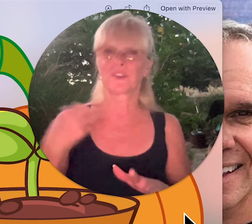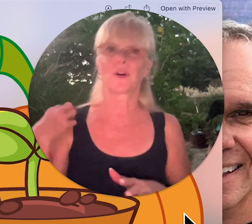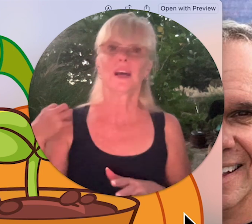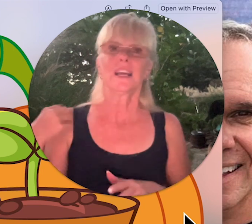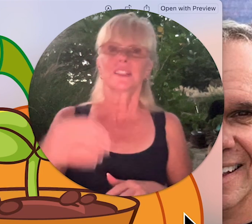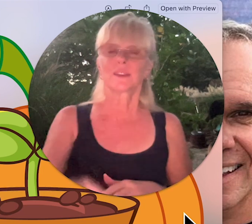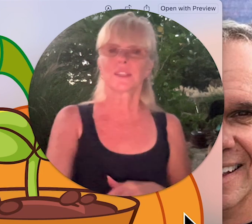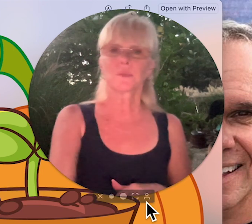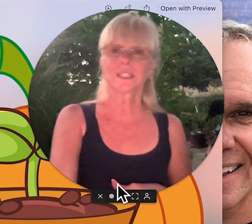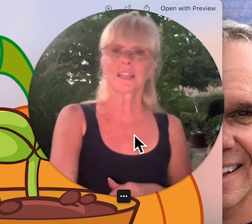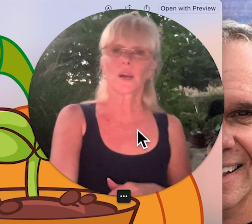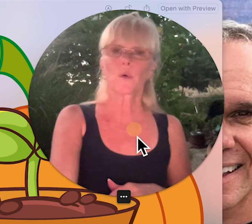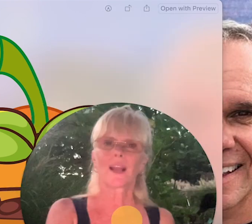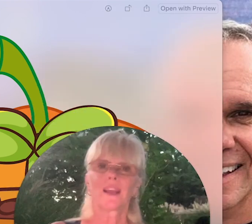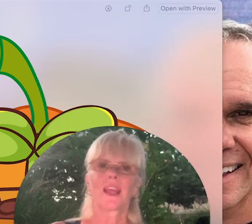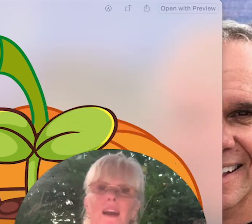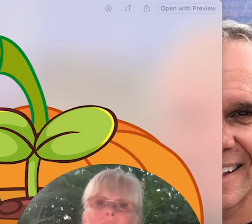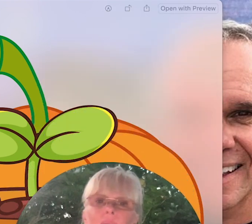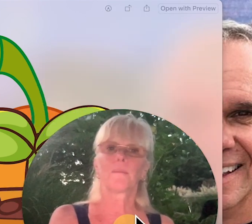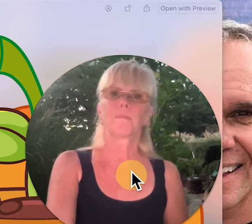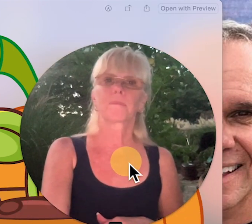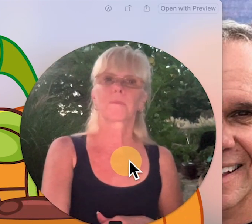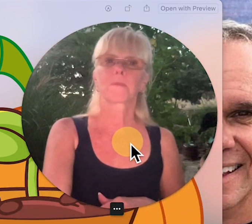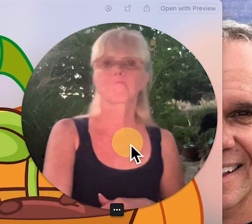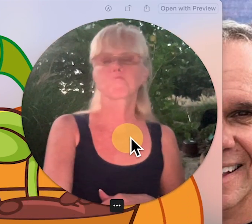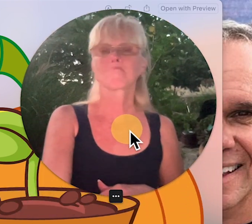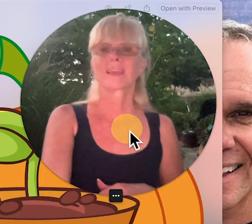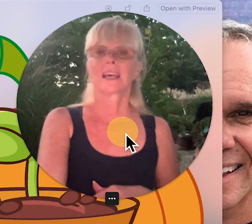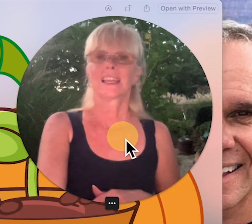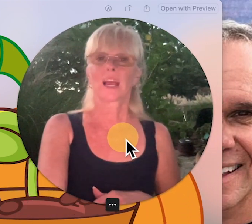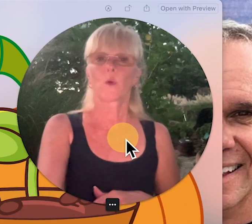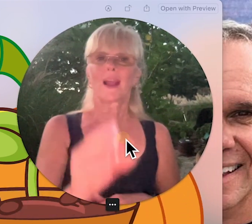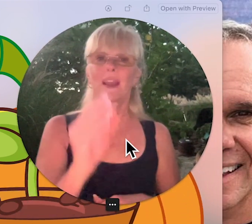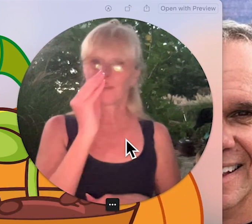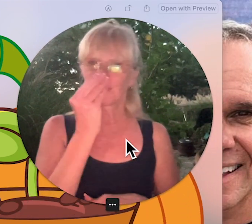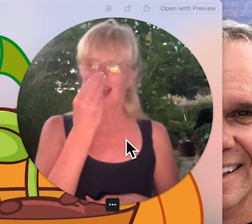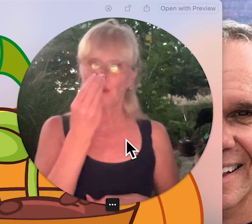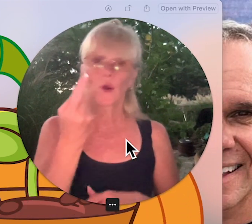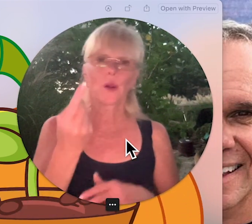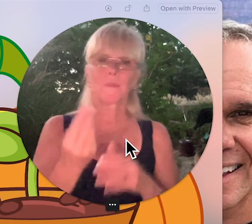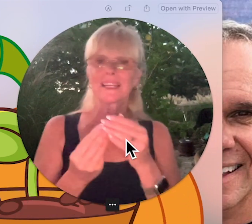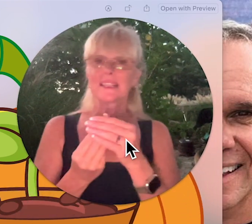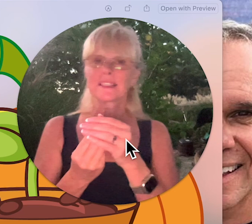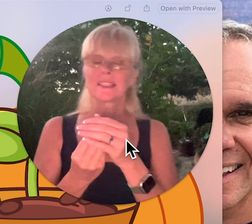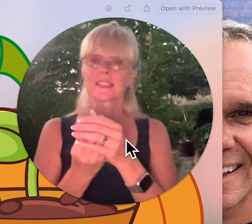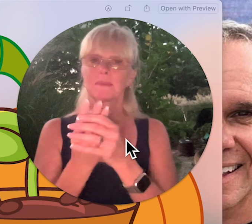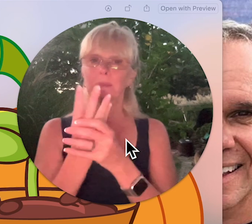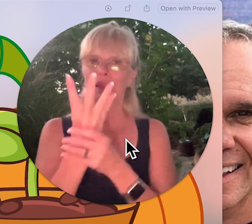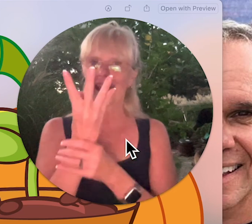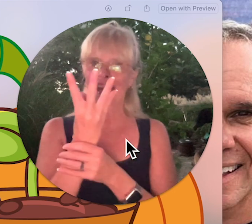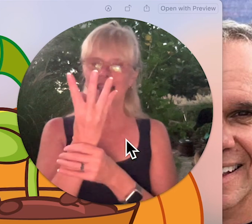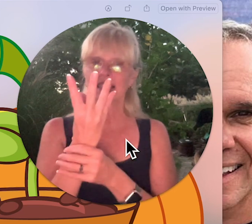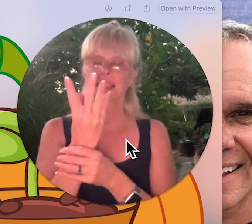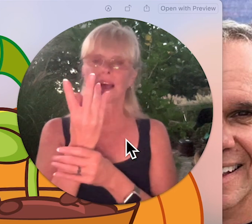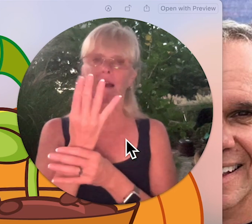so this one's not quite a um not quite a flower but if this can be plant um